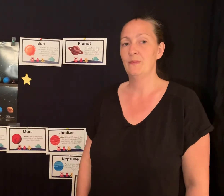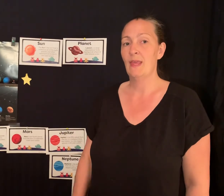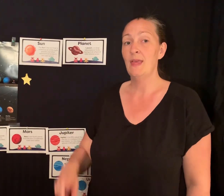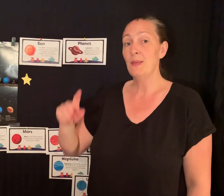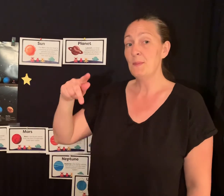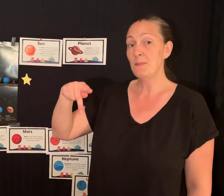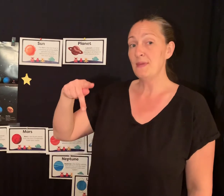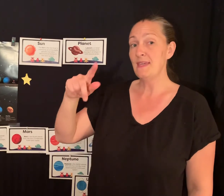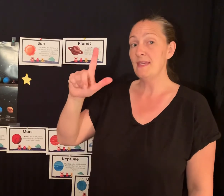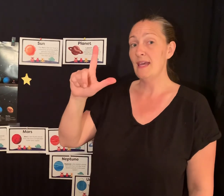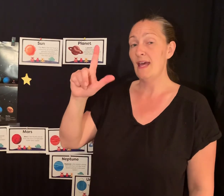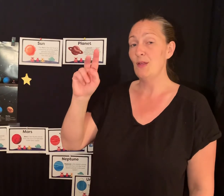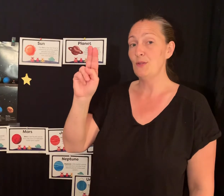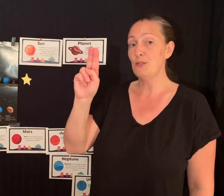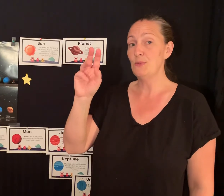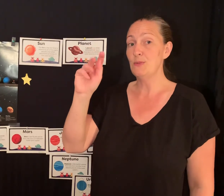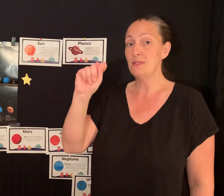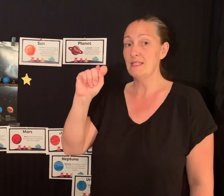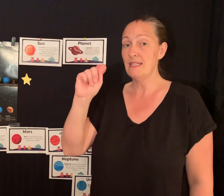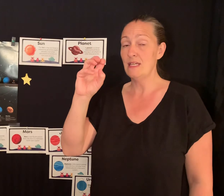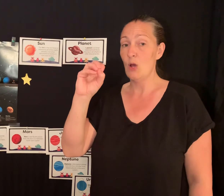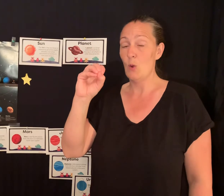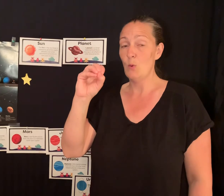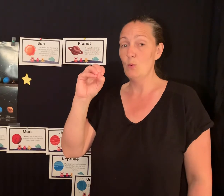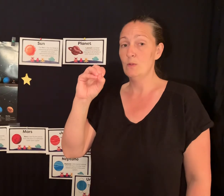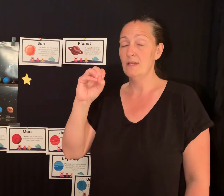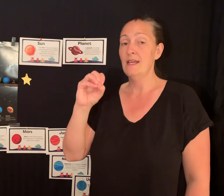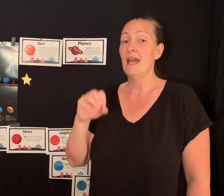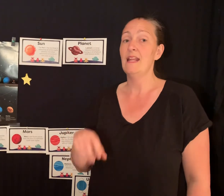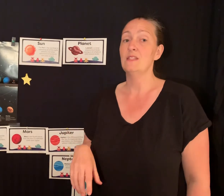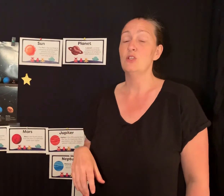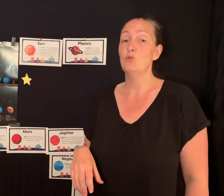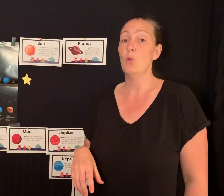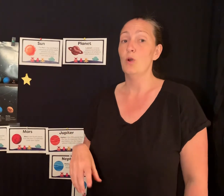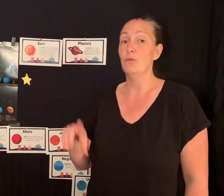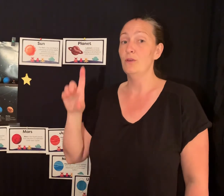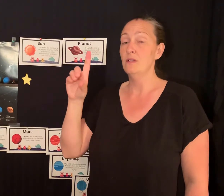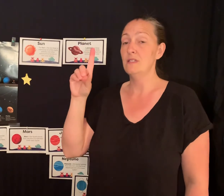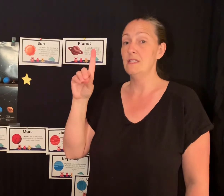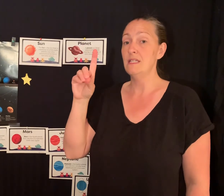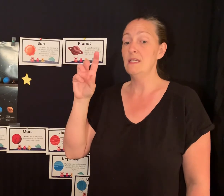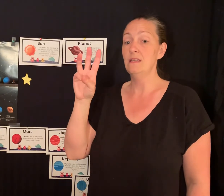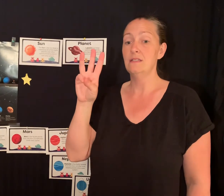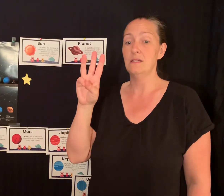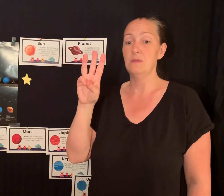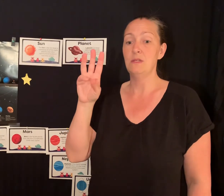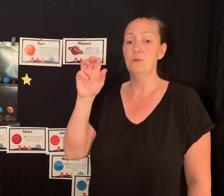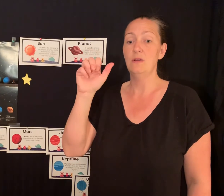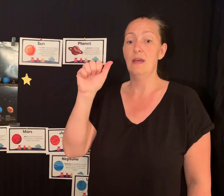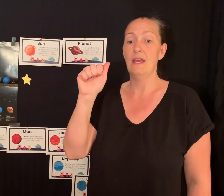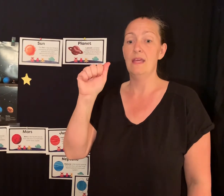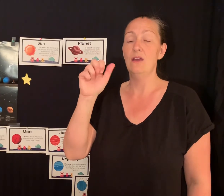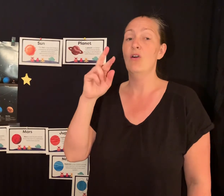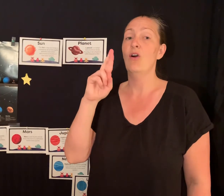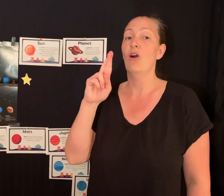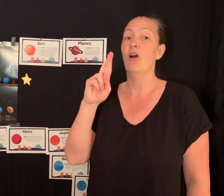P-L-U-T-O. And, it's a dwarf. D-W-A-R